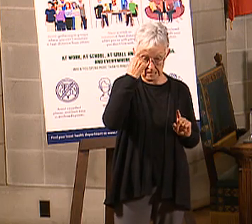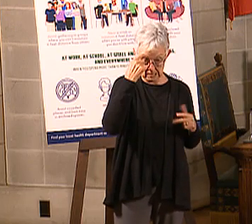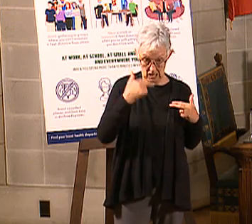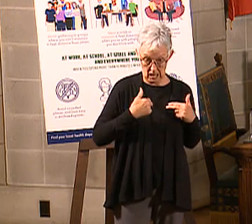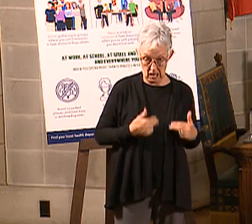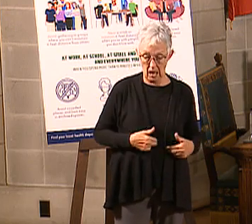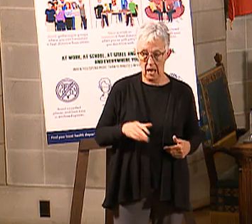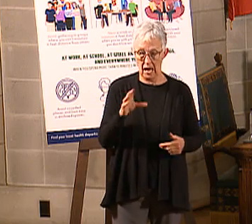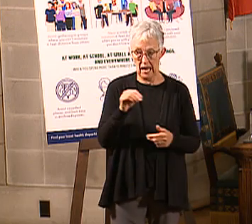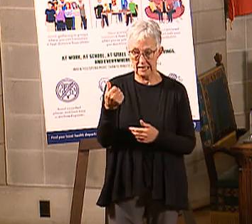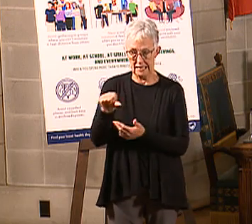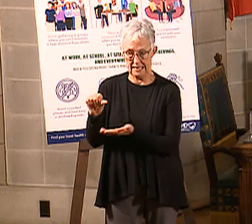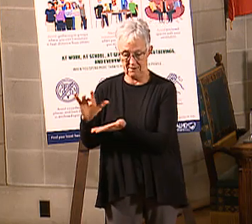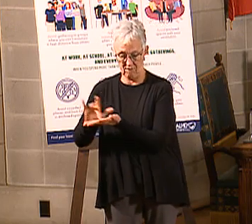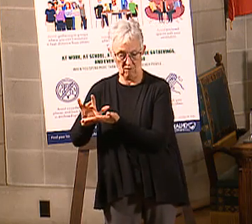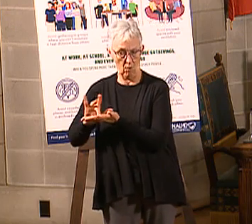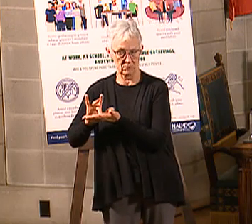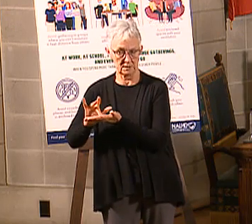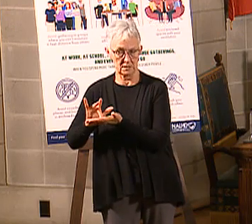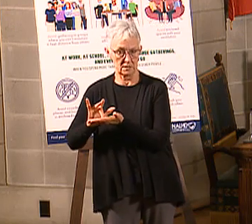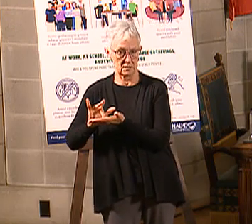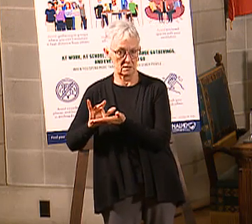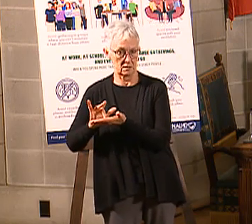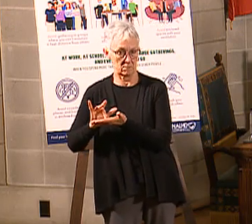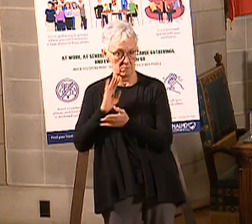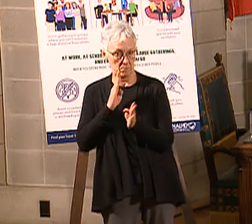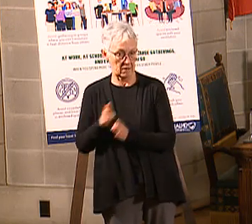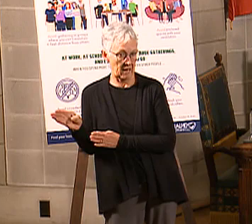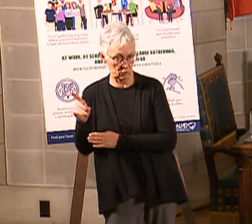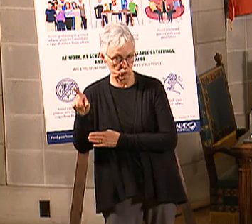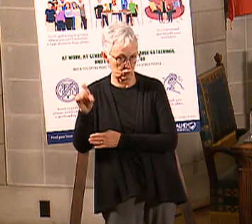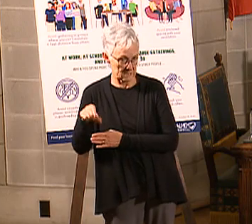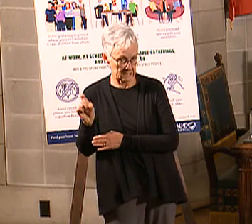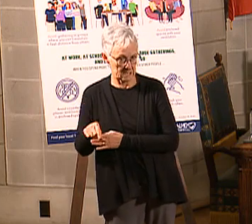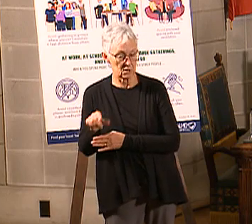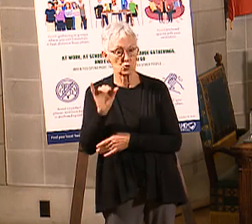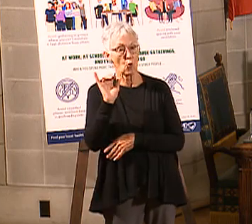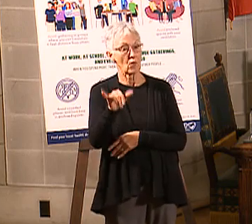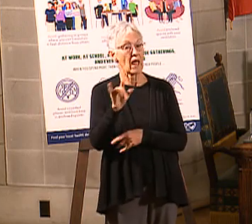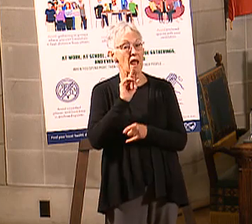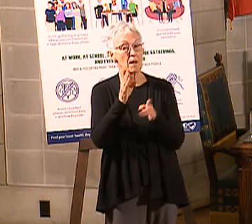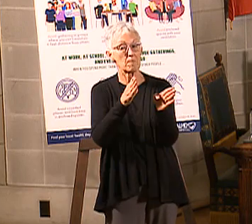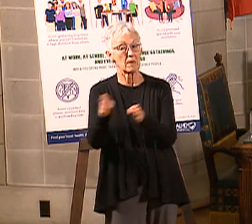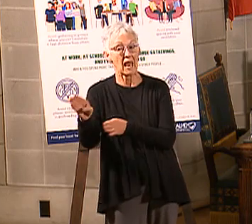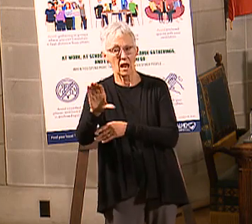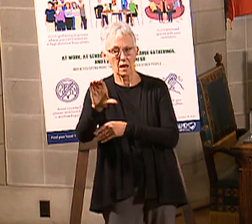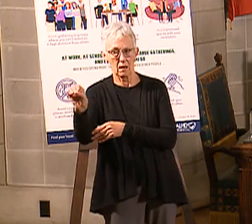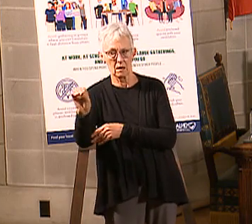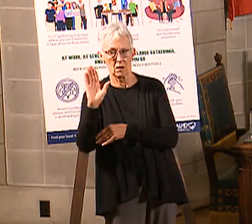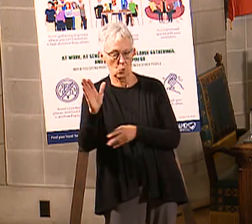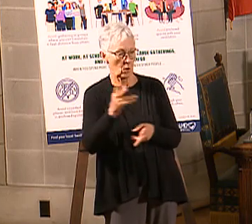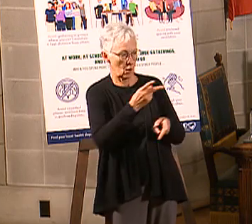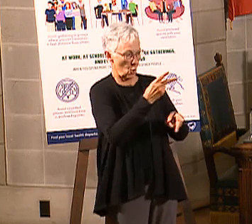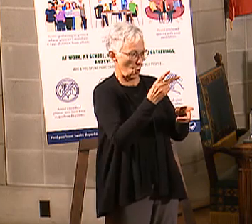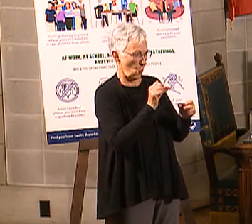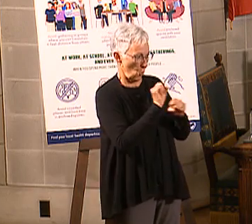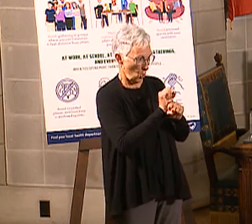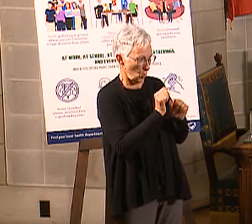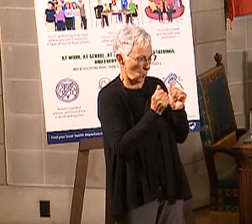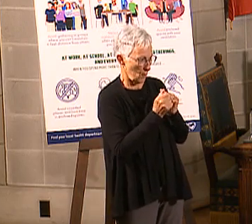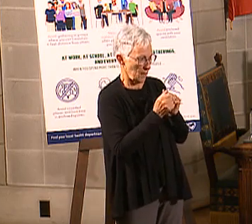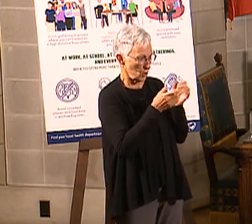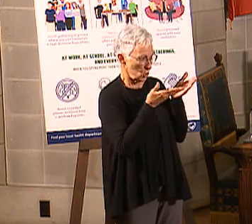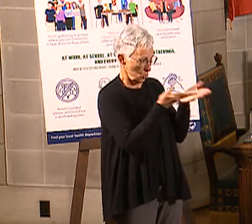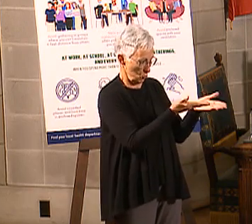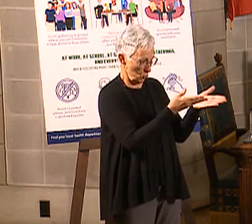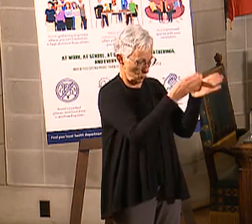pharmacy needs you might have. That plan works with you, so that all that you're taking care of as a person, as a complete package